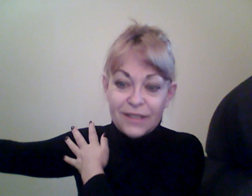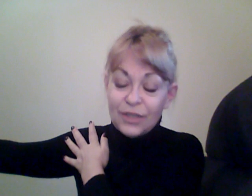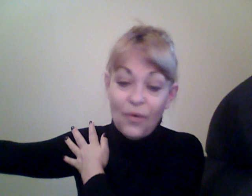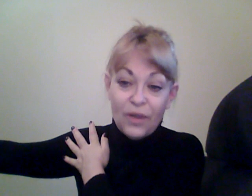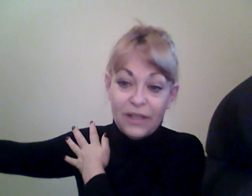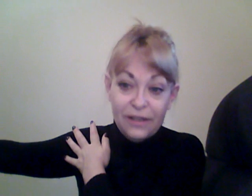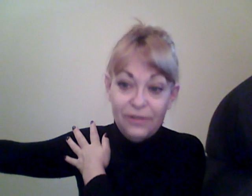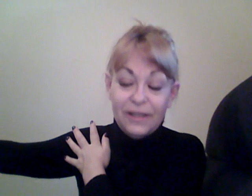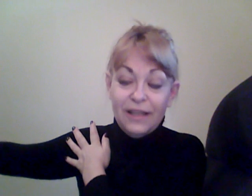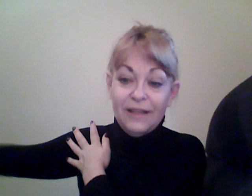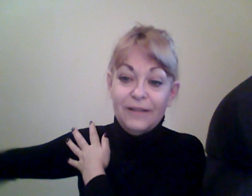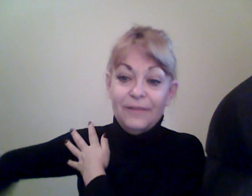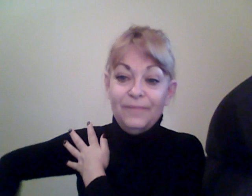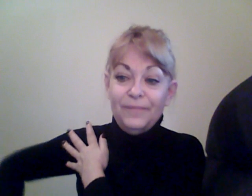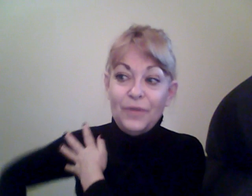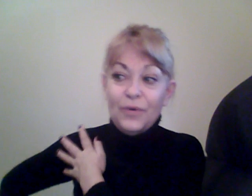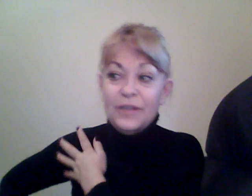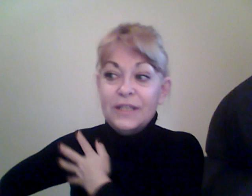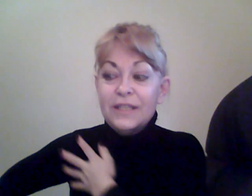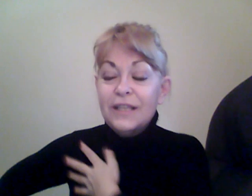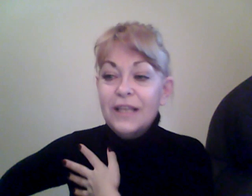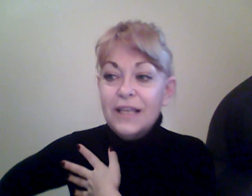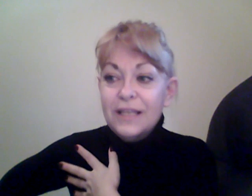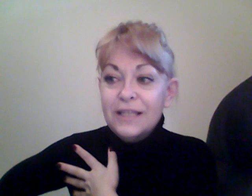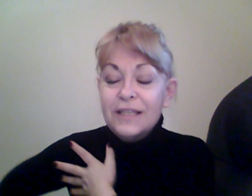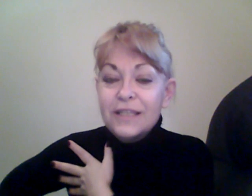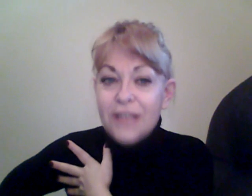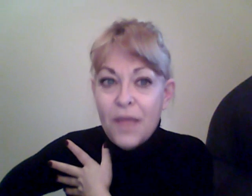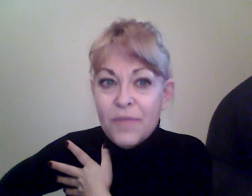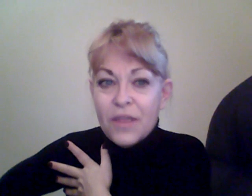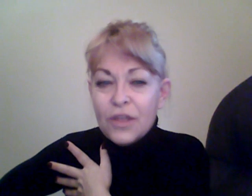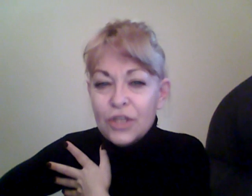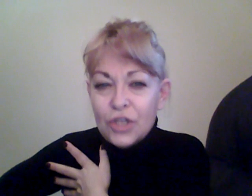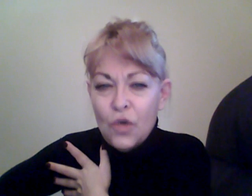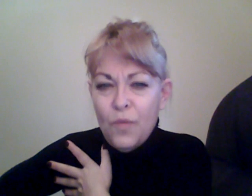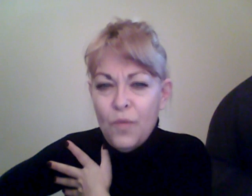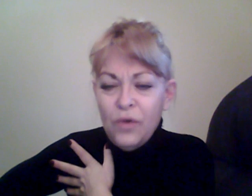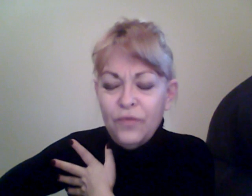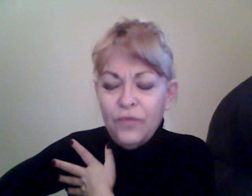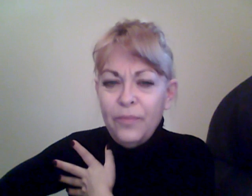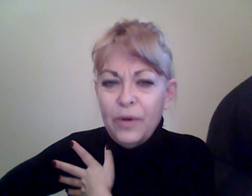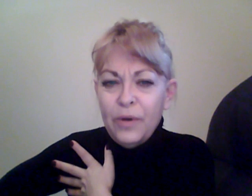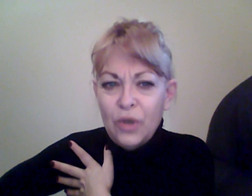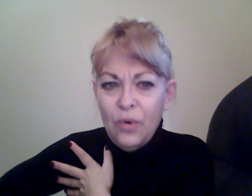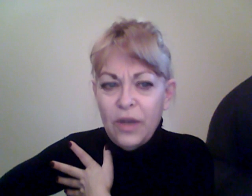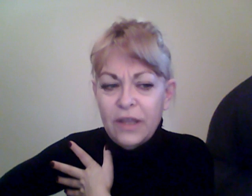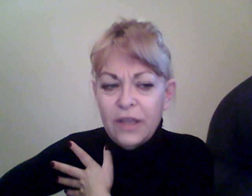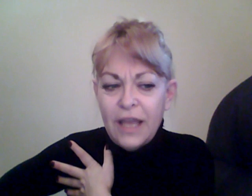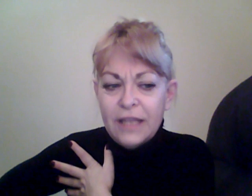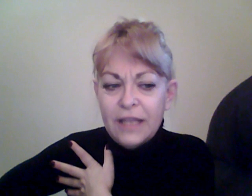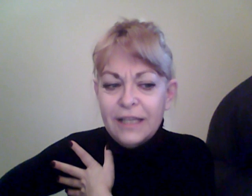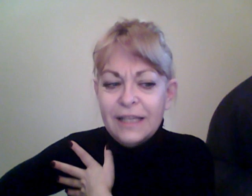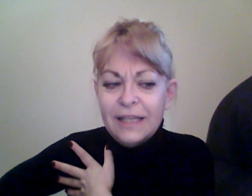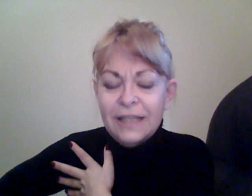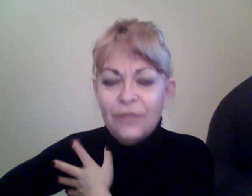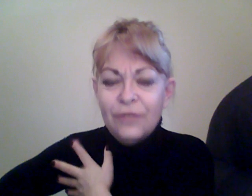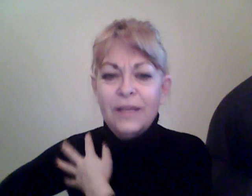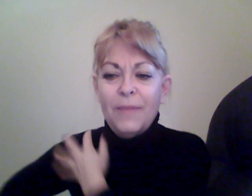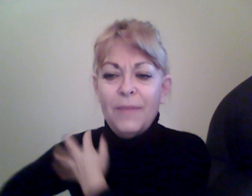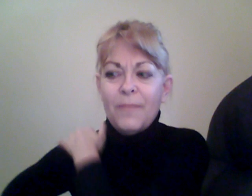so, clearly, there is something so powerful about yoga that it can literally make,